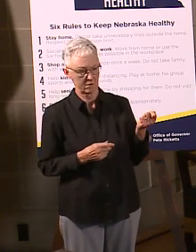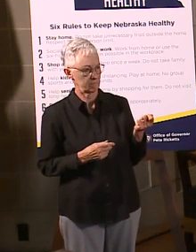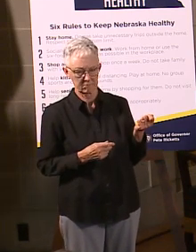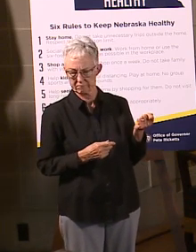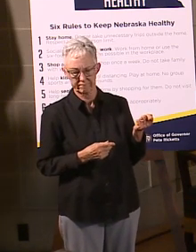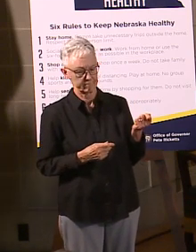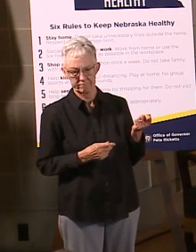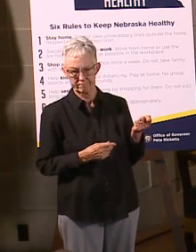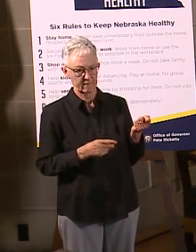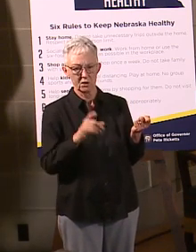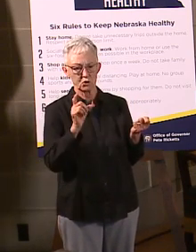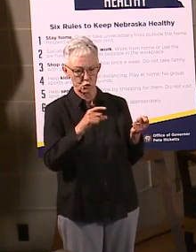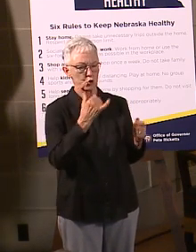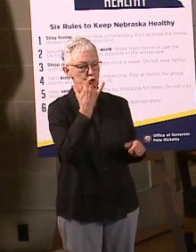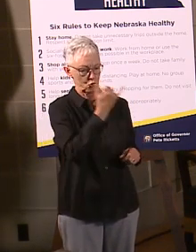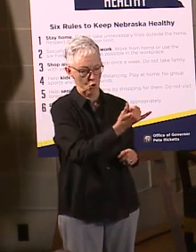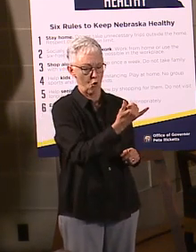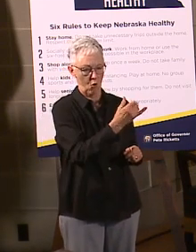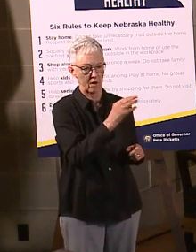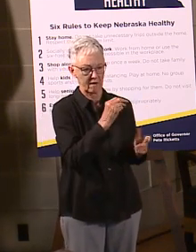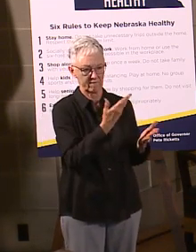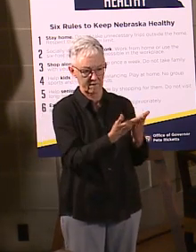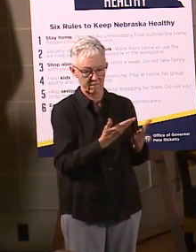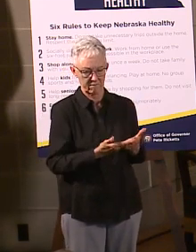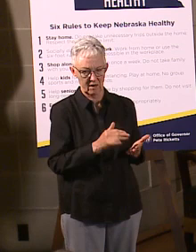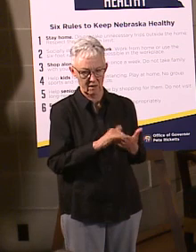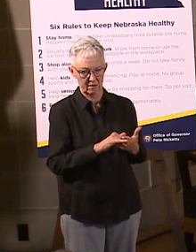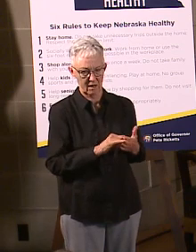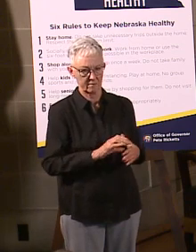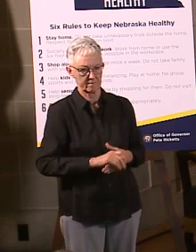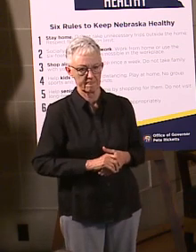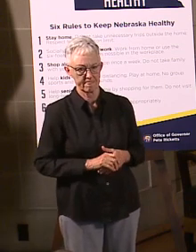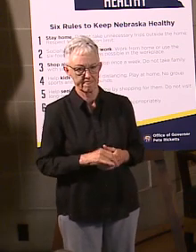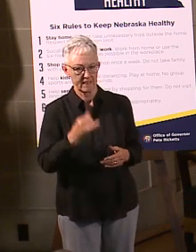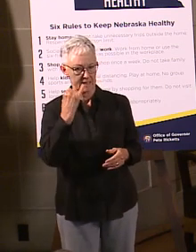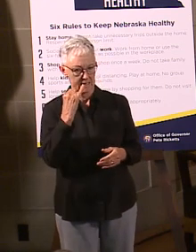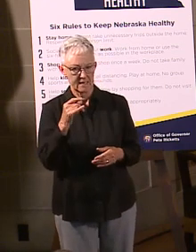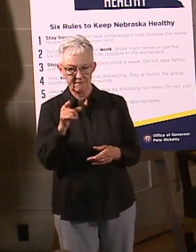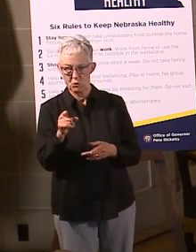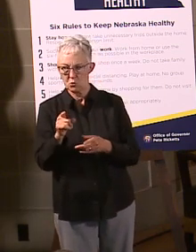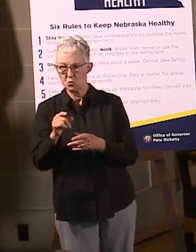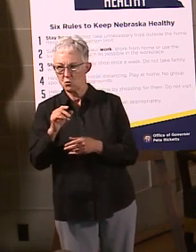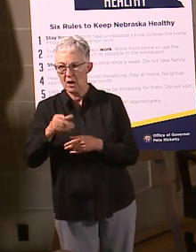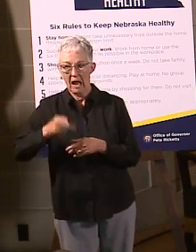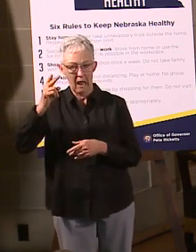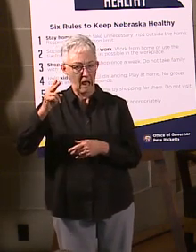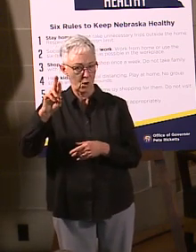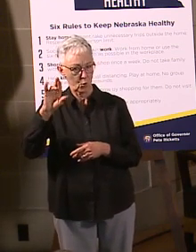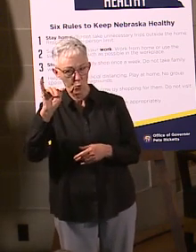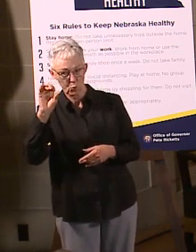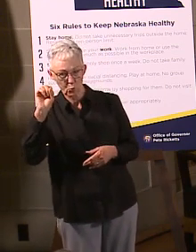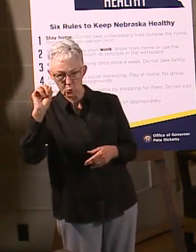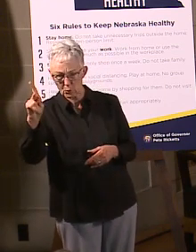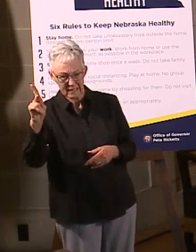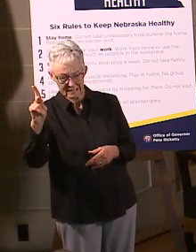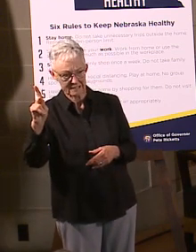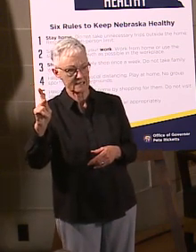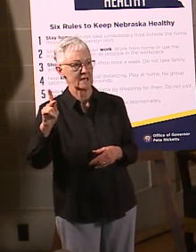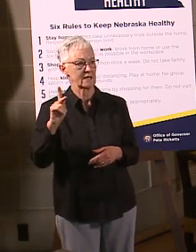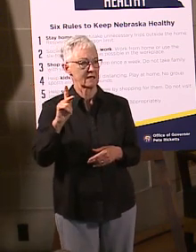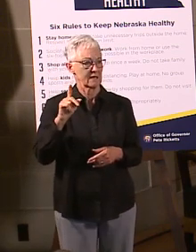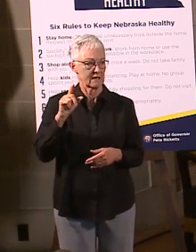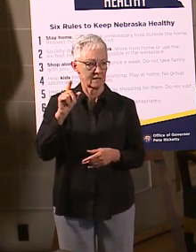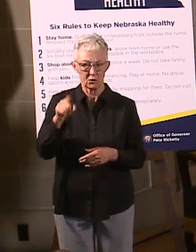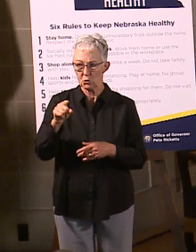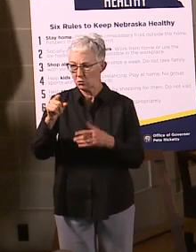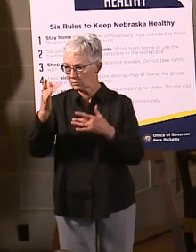to your employer so you don't get called back. But if you are, you know, not one of those at-risk people and you can call back to work and you do not go